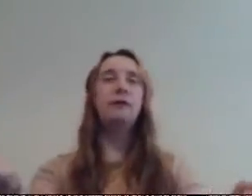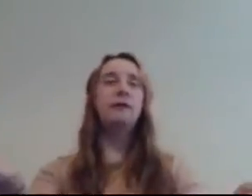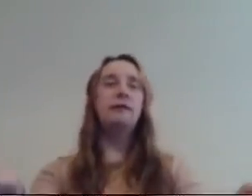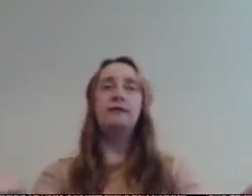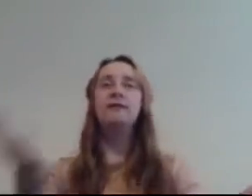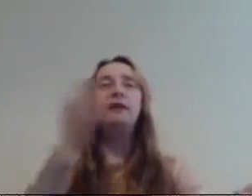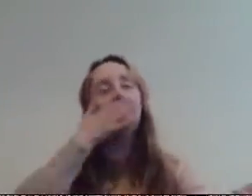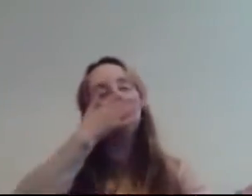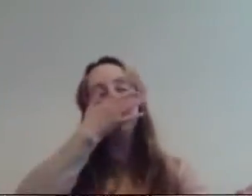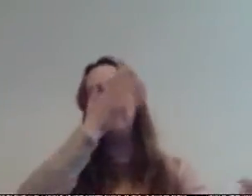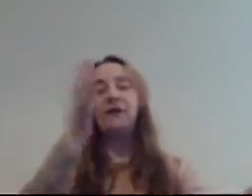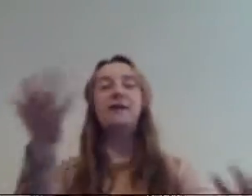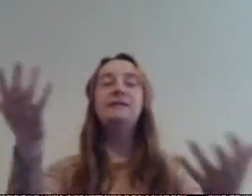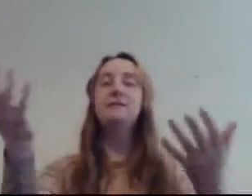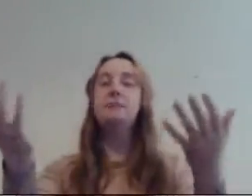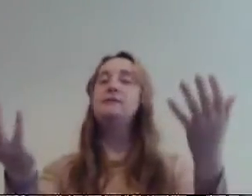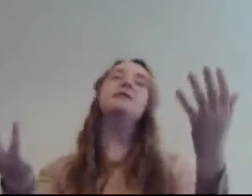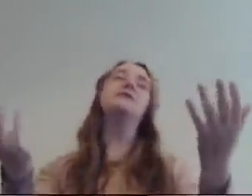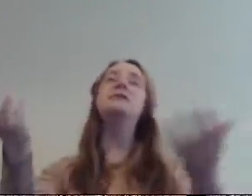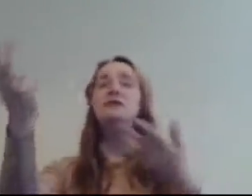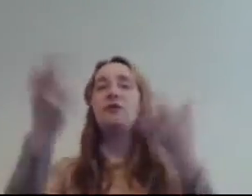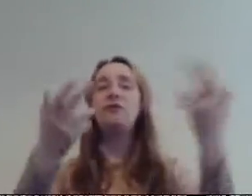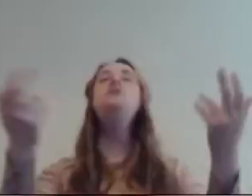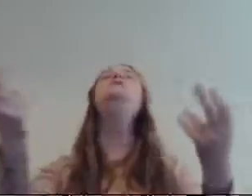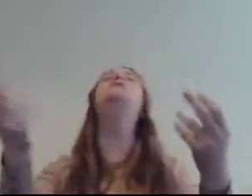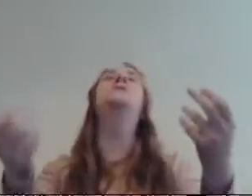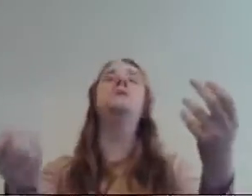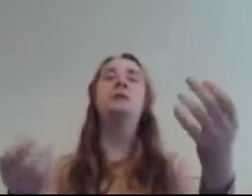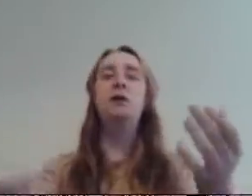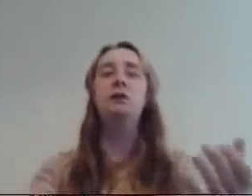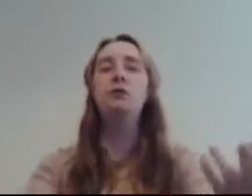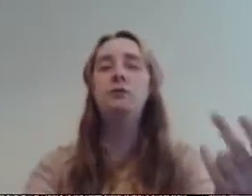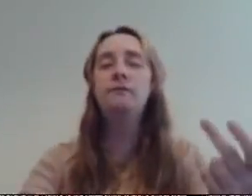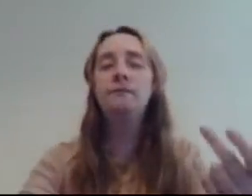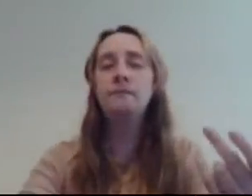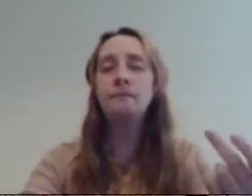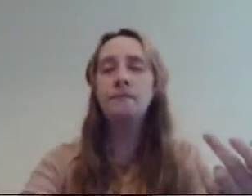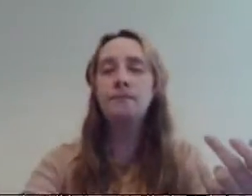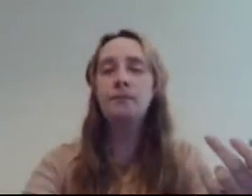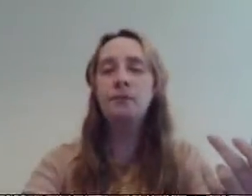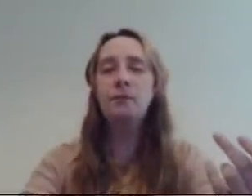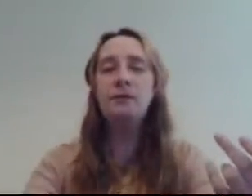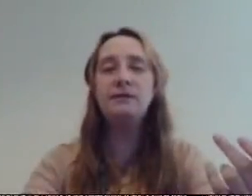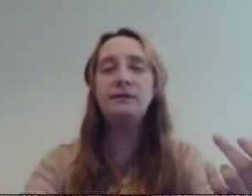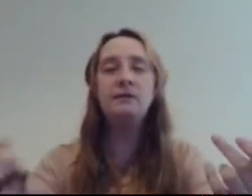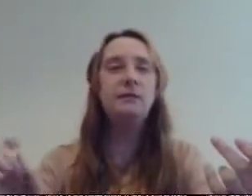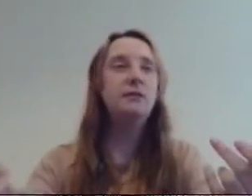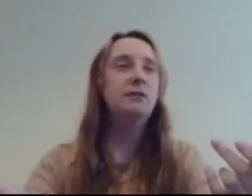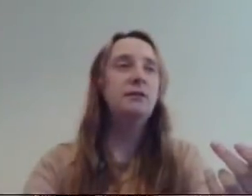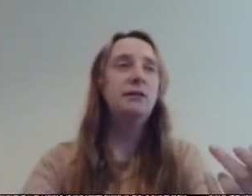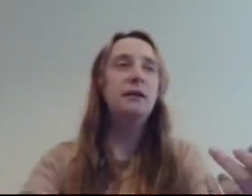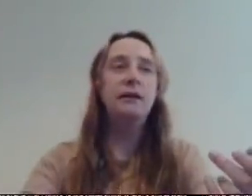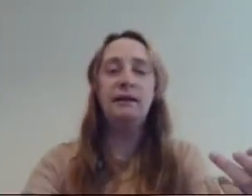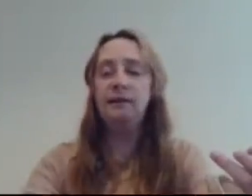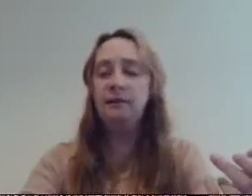these like no act vines these electricity stuff out you was and